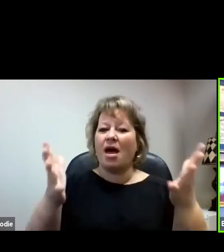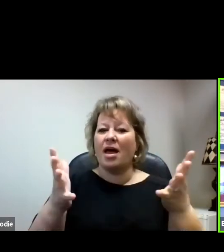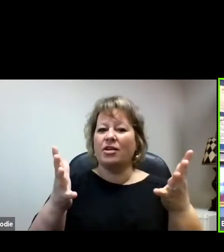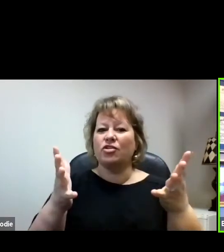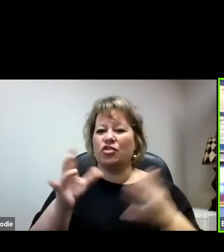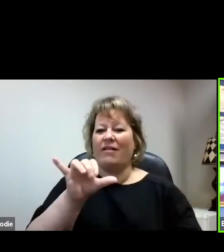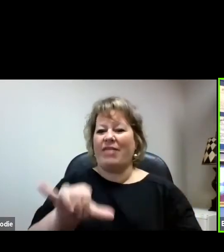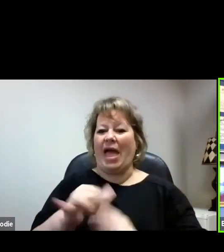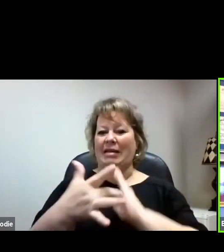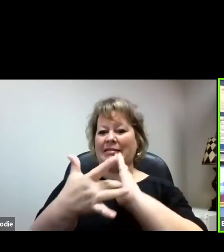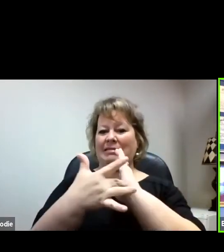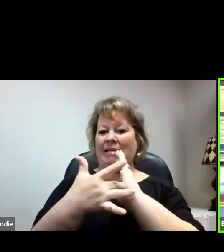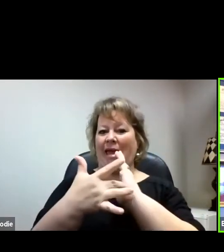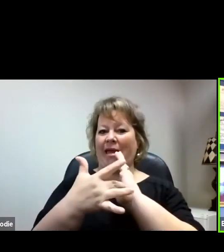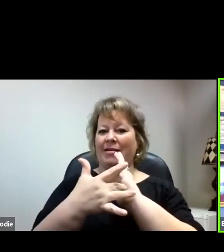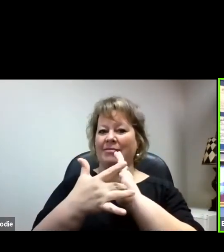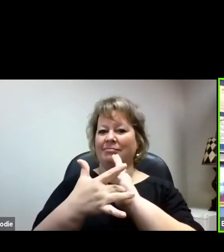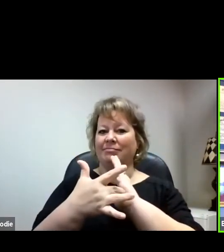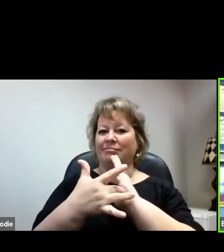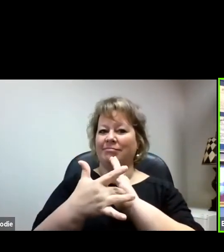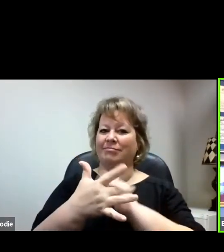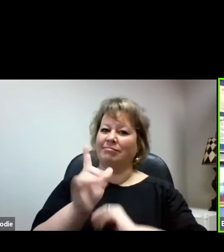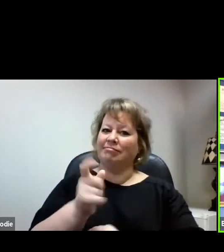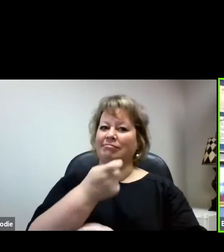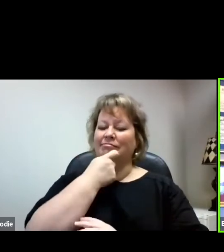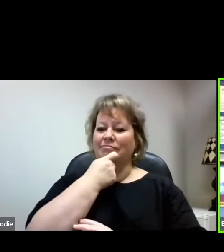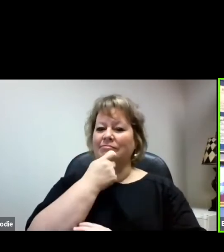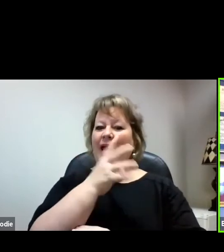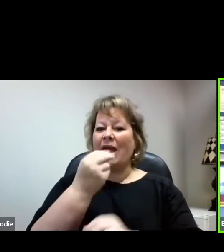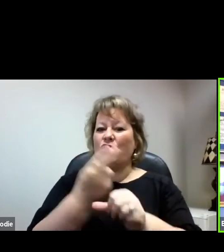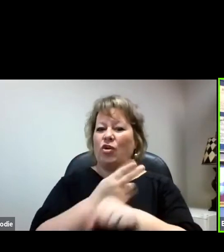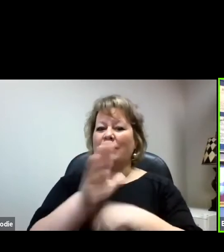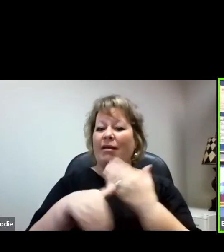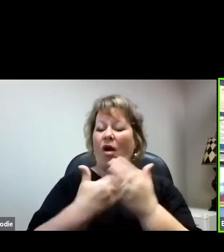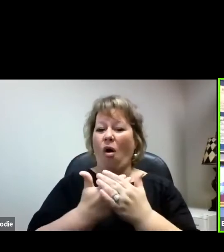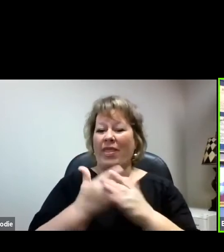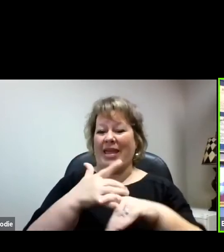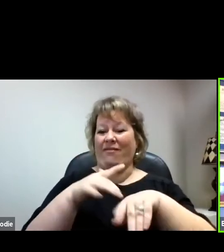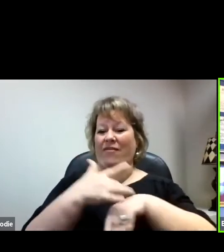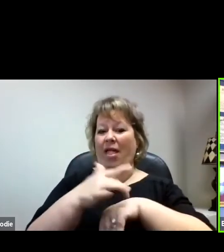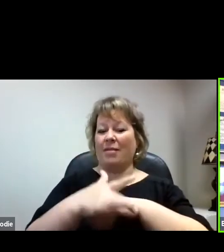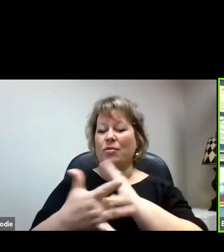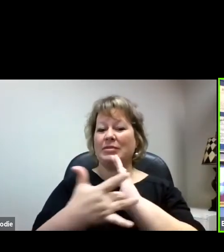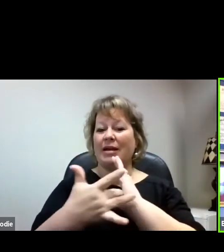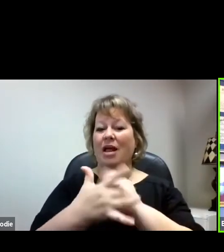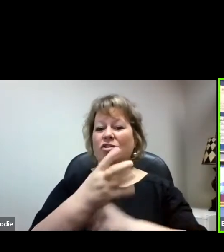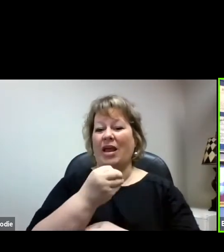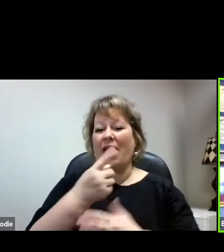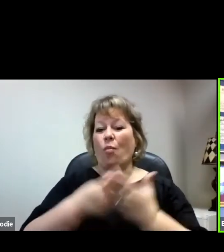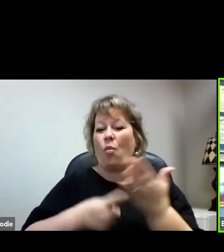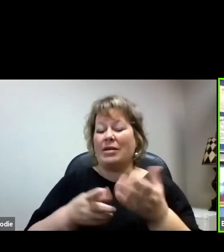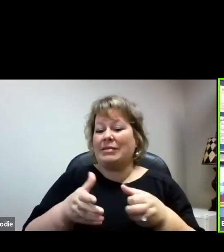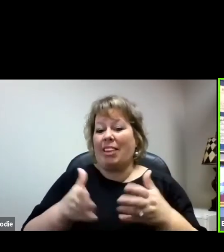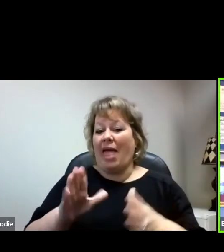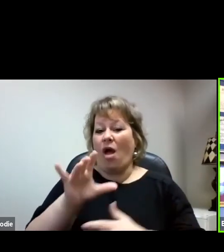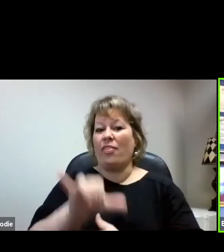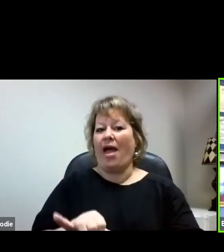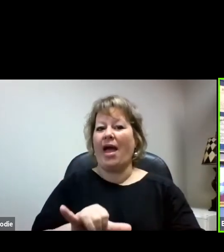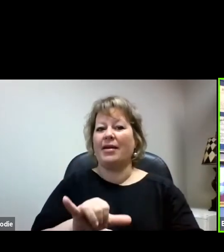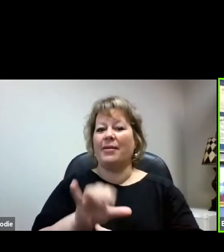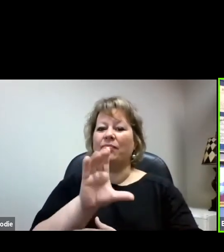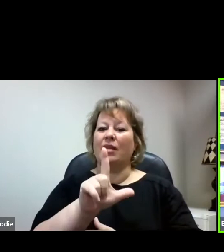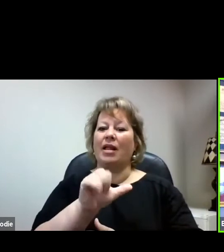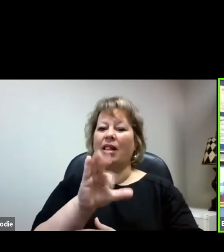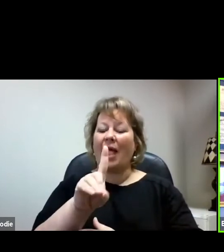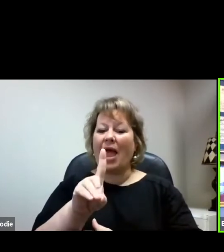tech savvy and using all the available technology. And what's allowed that is, of course, is cloud technology and so